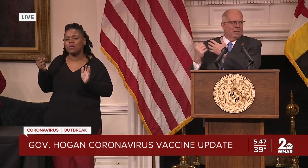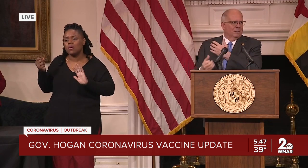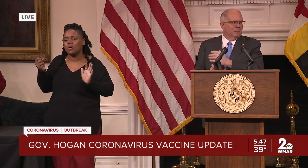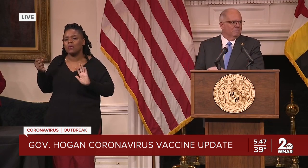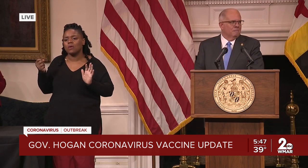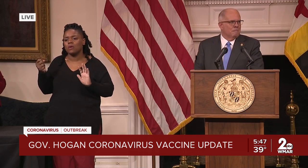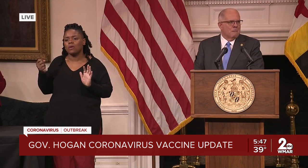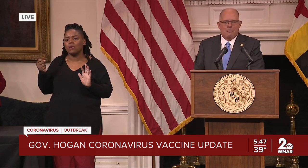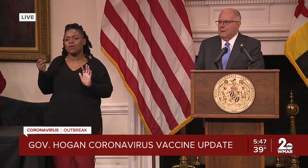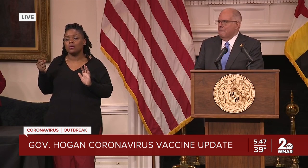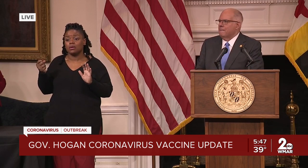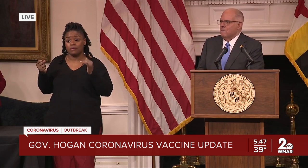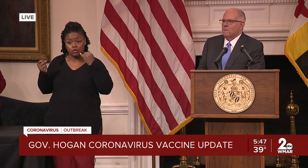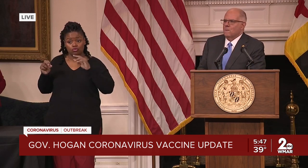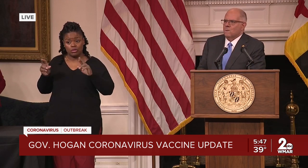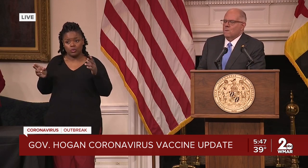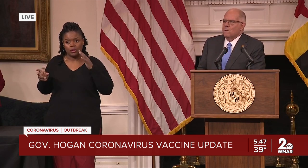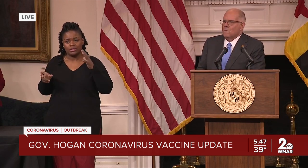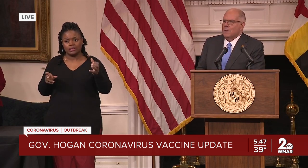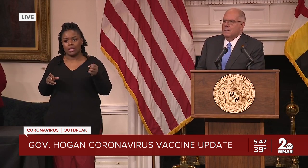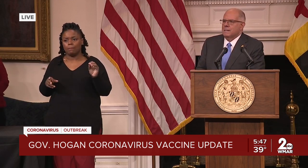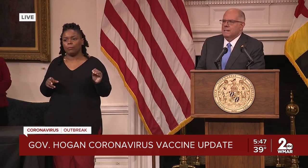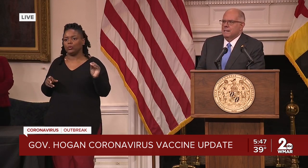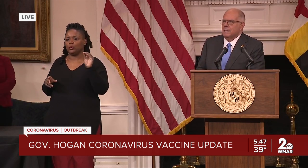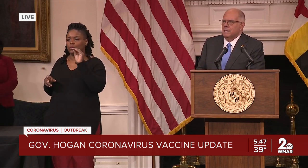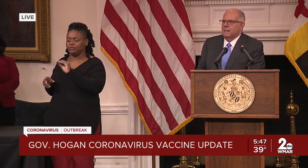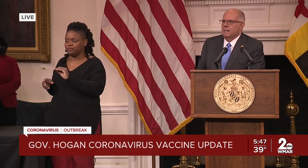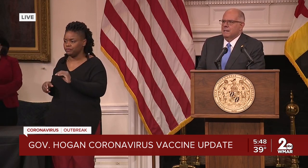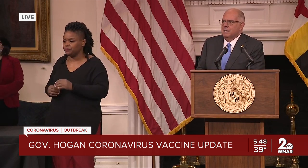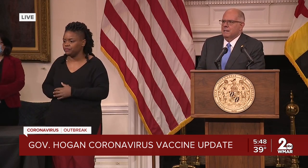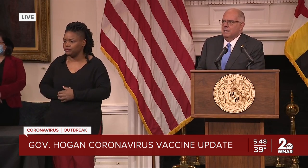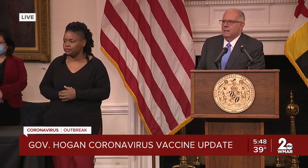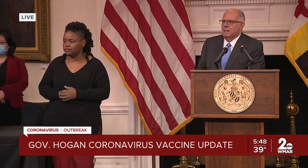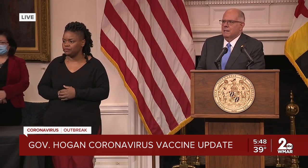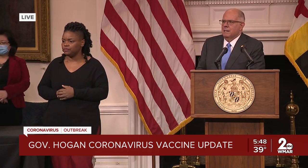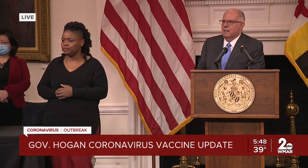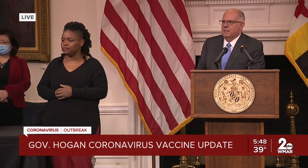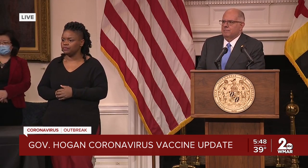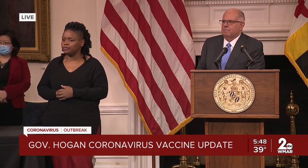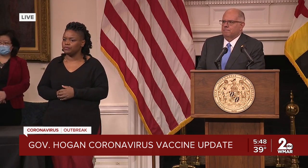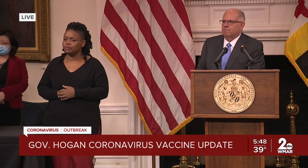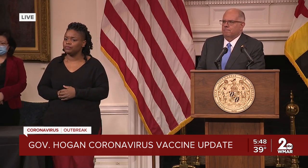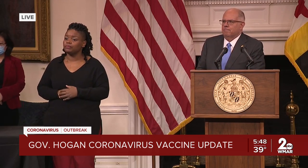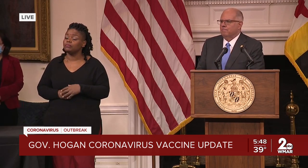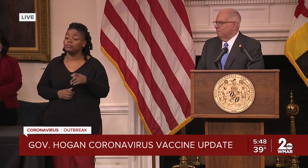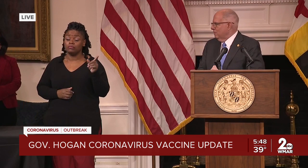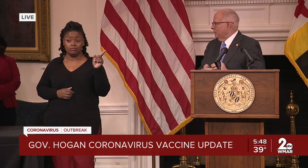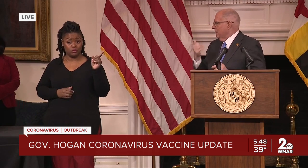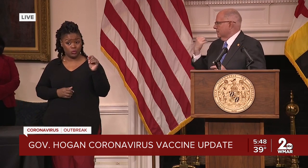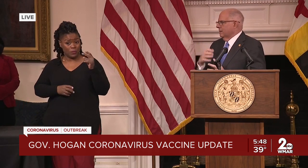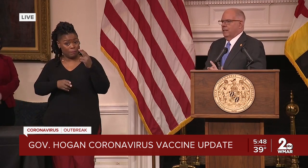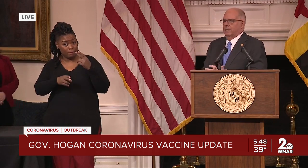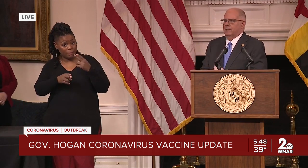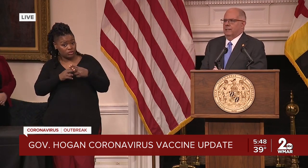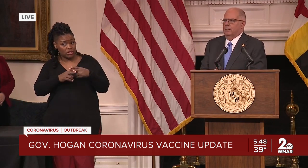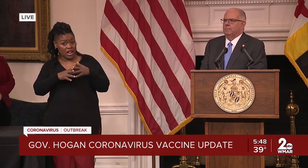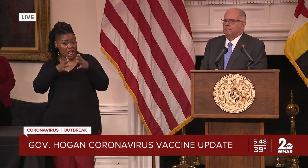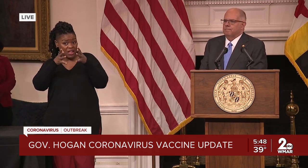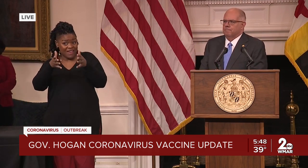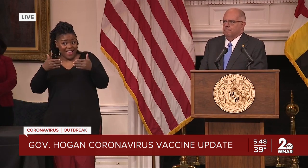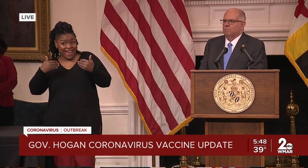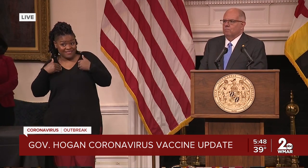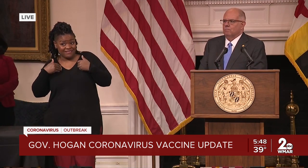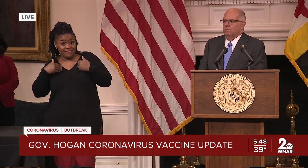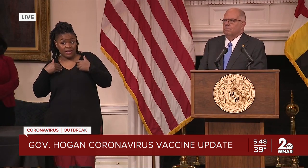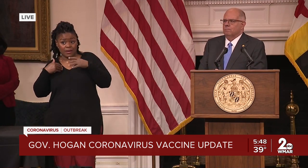them and send them somewhere else. Senator, can you elaborate a little bit on that retrieving of vaccines and redirecting them? Maybe Dr. Chan can talk.